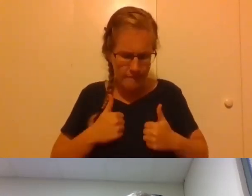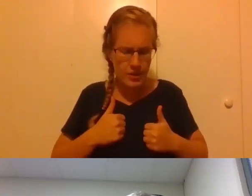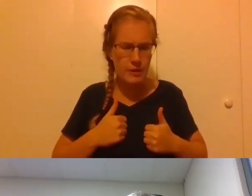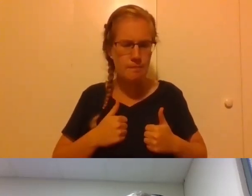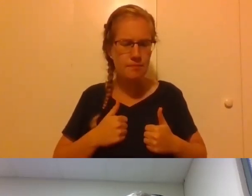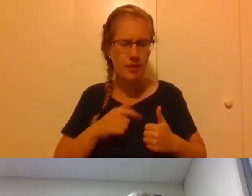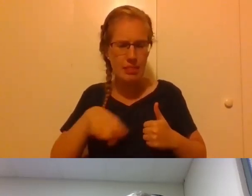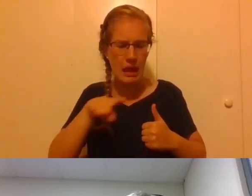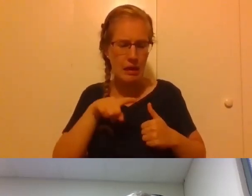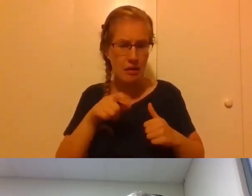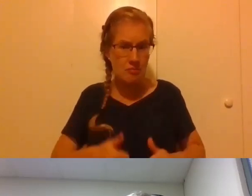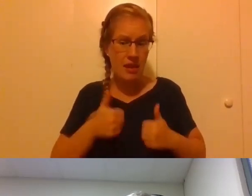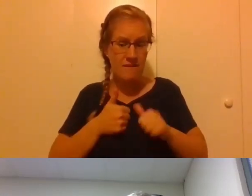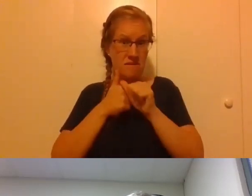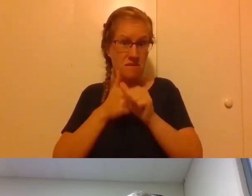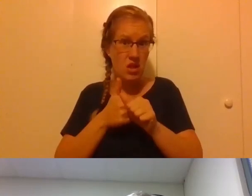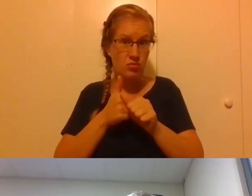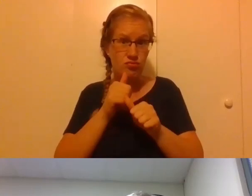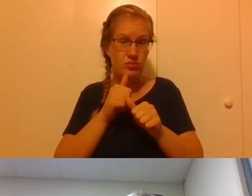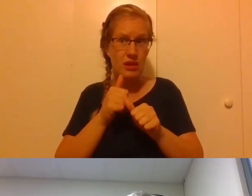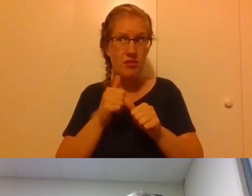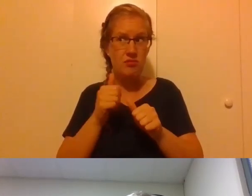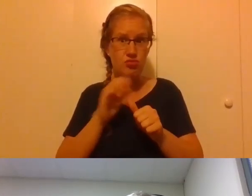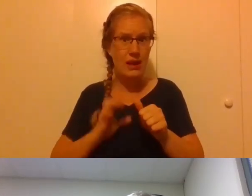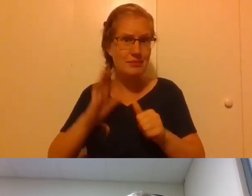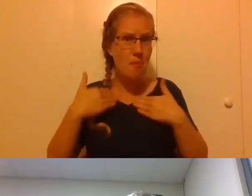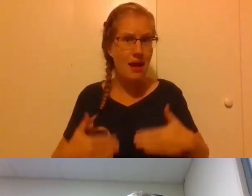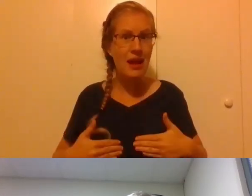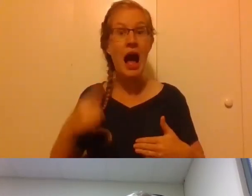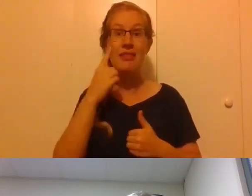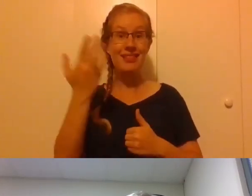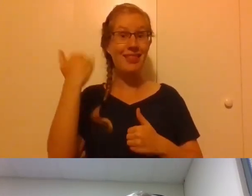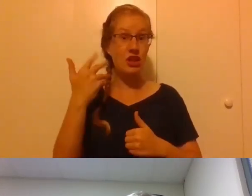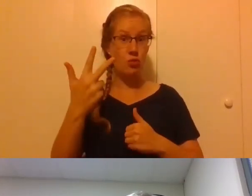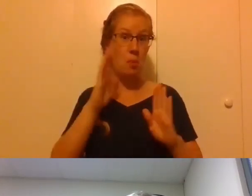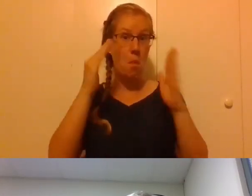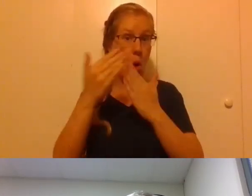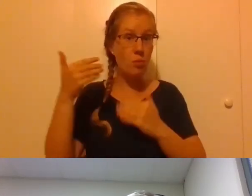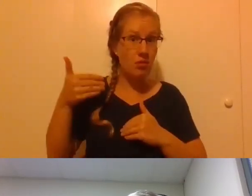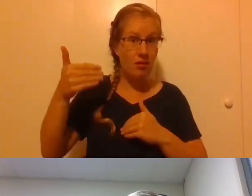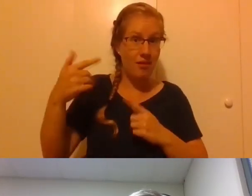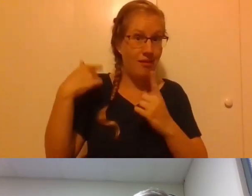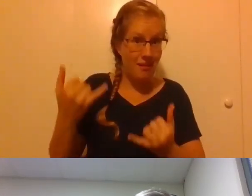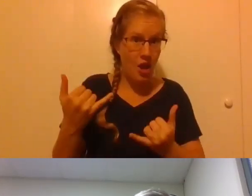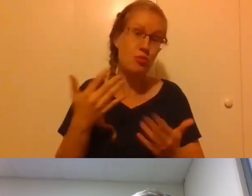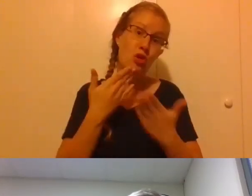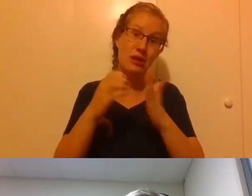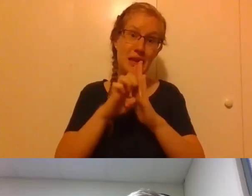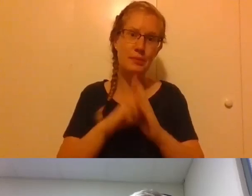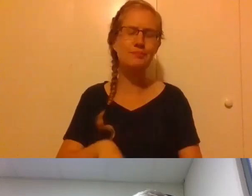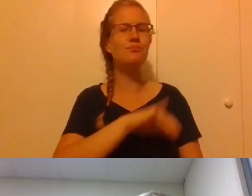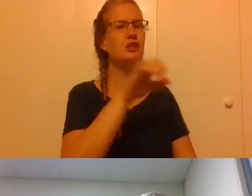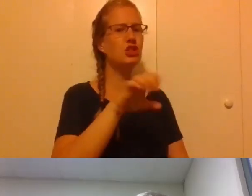and and and and live. And I think the last three popes that we have would be a good example of that. Archbishop,